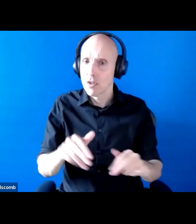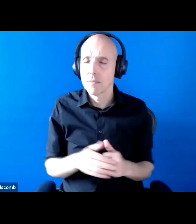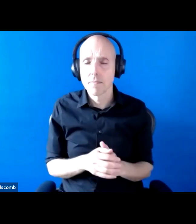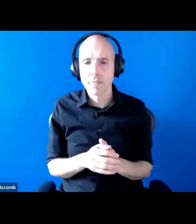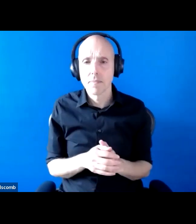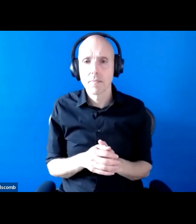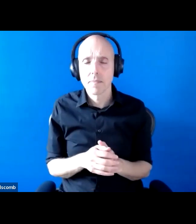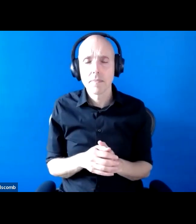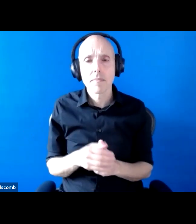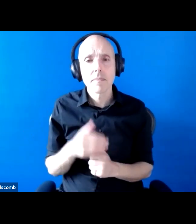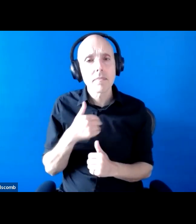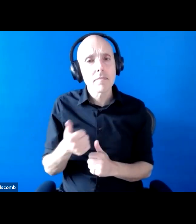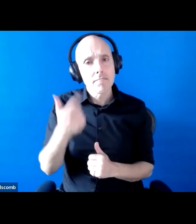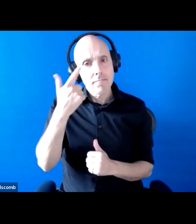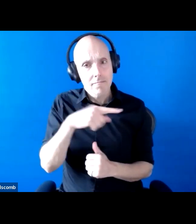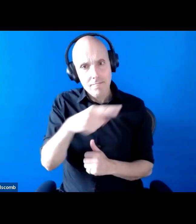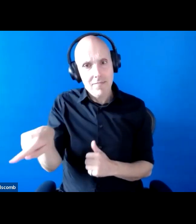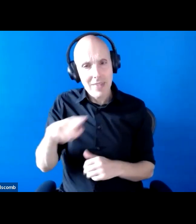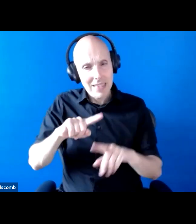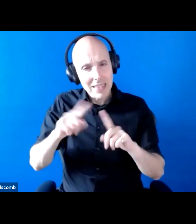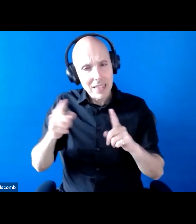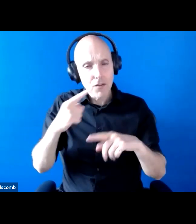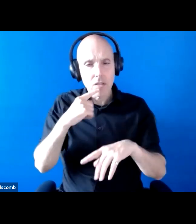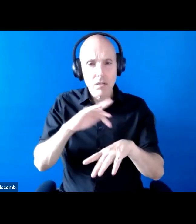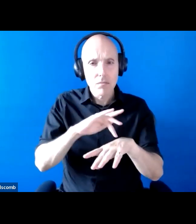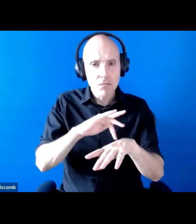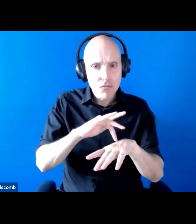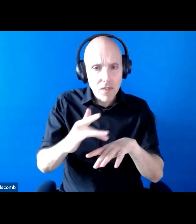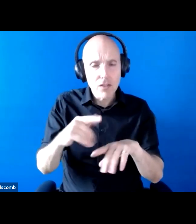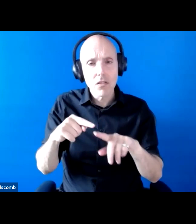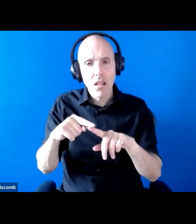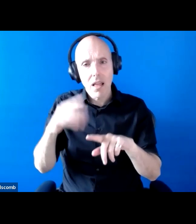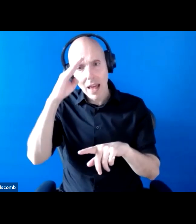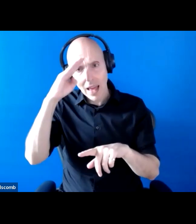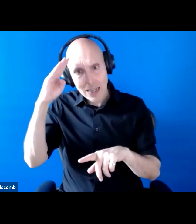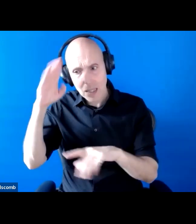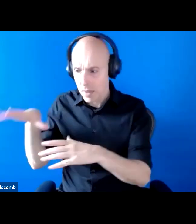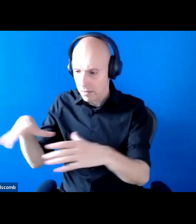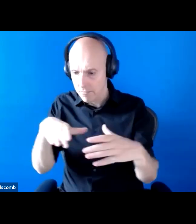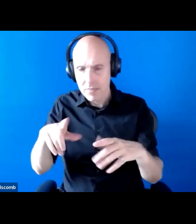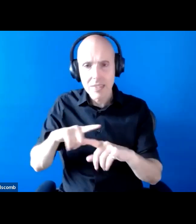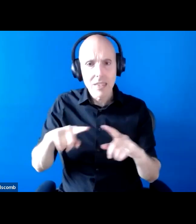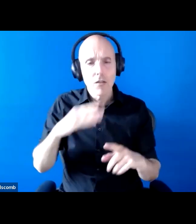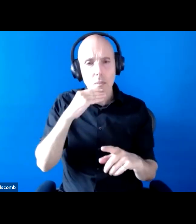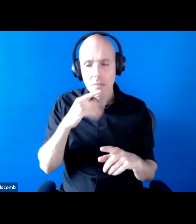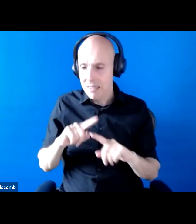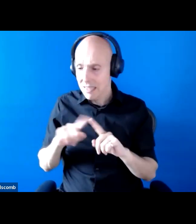professional, academic and civic communities will have access to different sources of information, different data sets, different tools for analysis